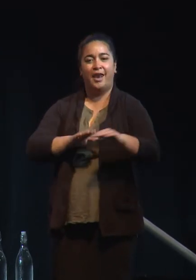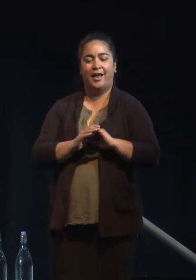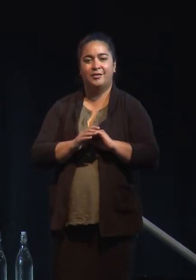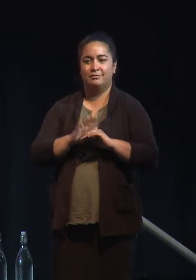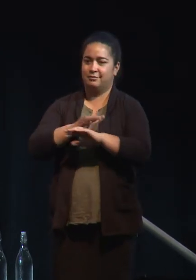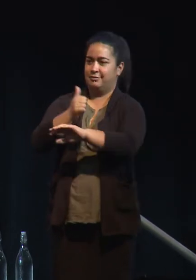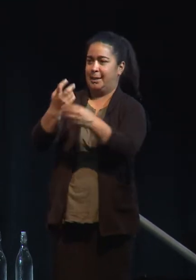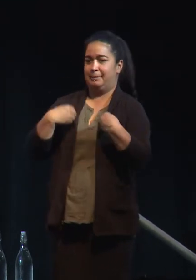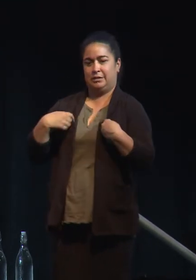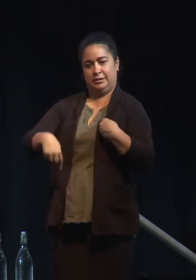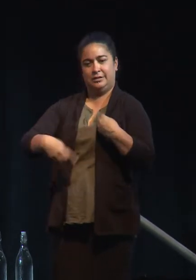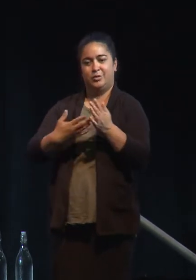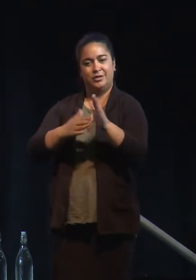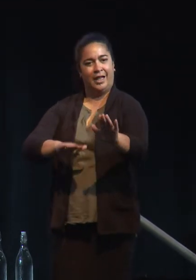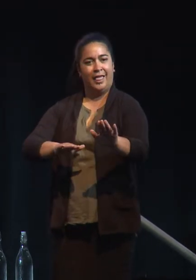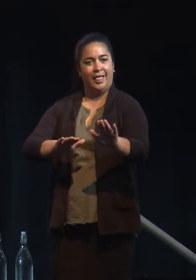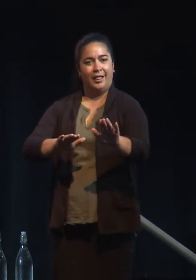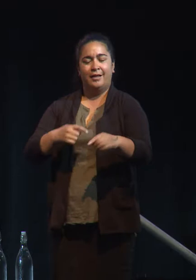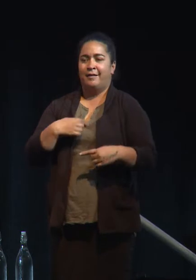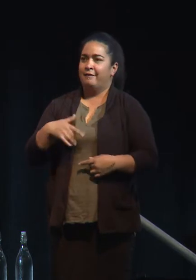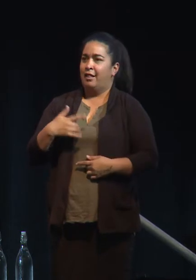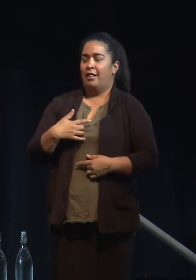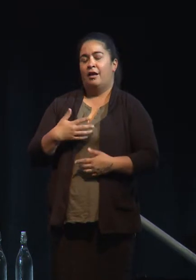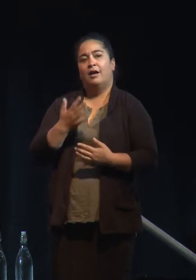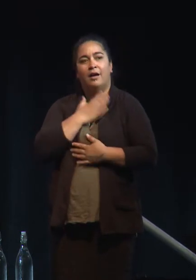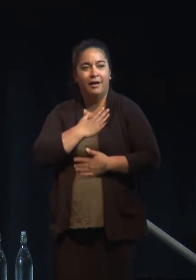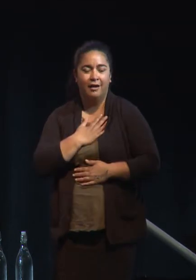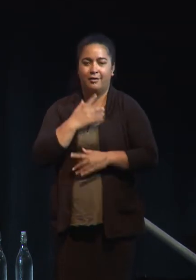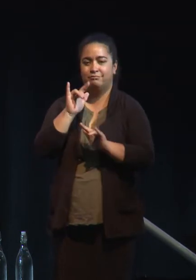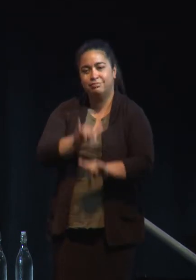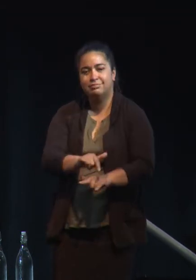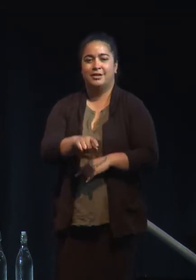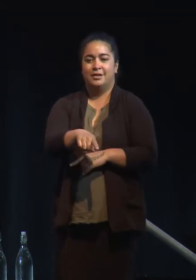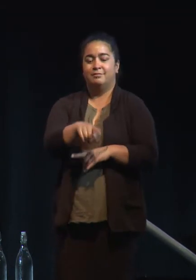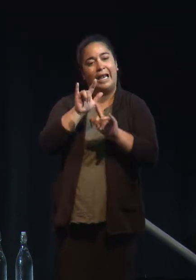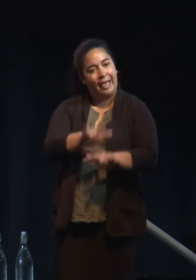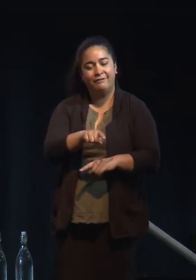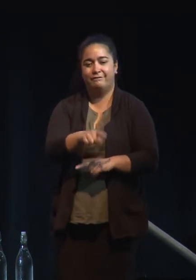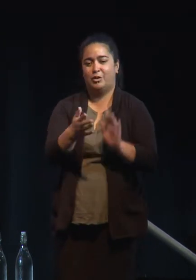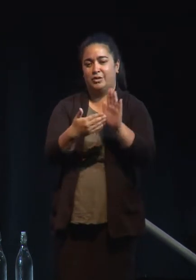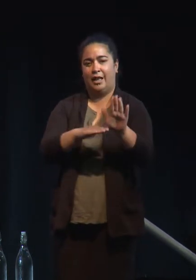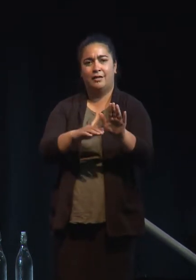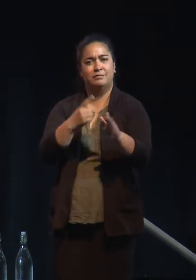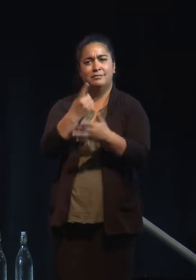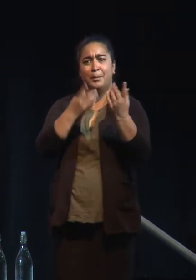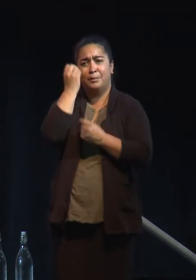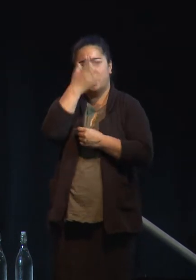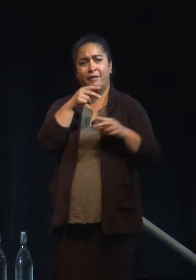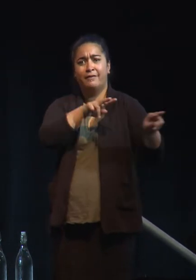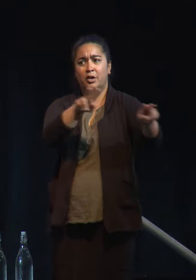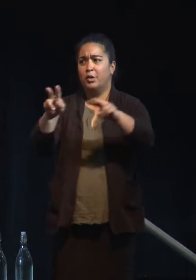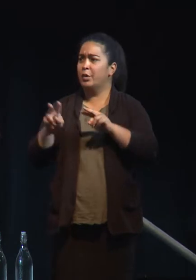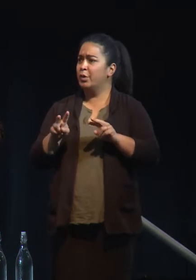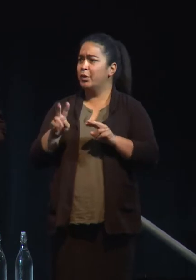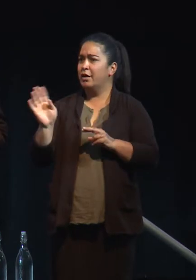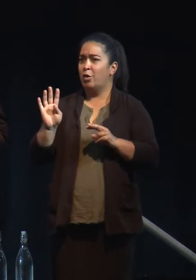here. We fell in love with this place not just for its beautiful scenery or for its